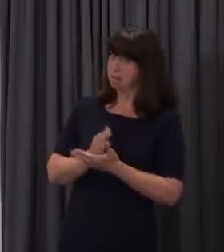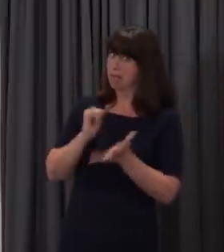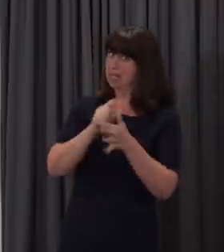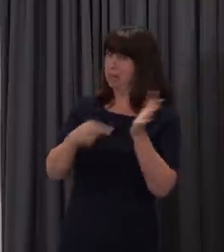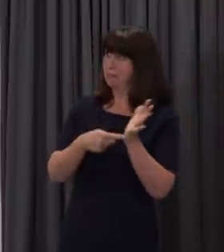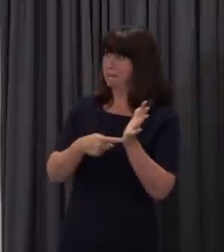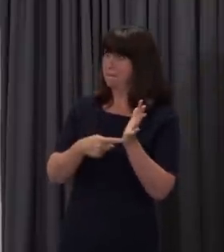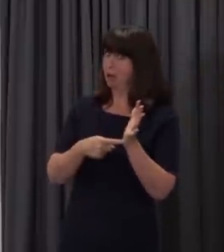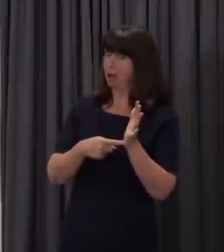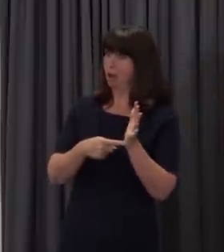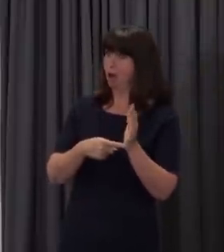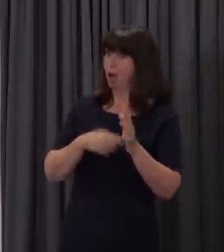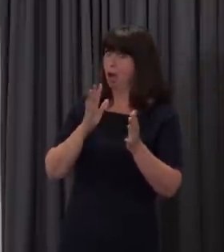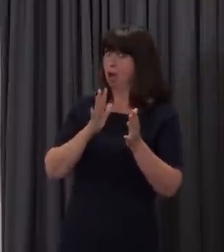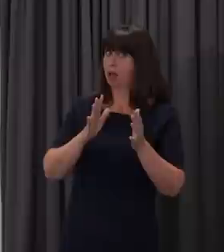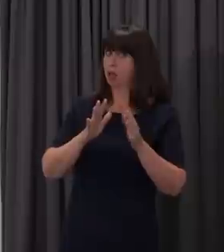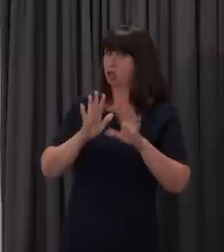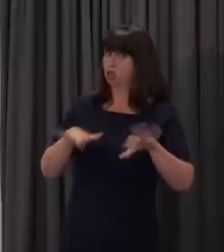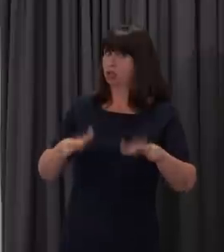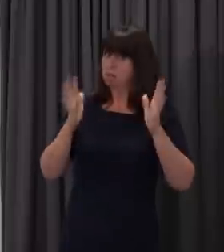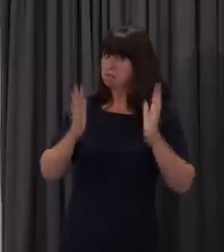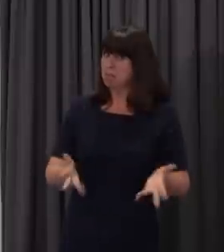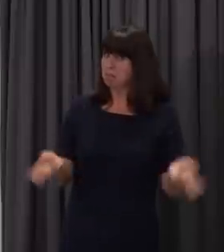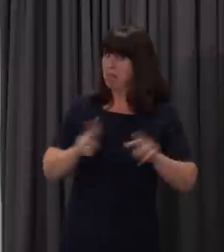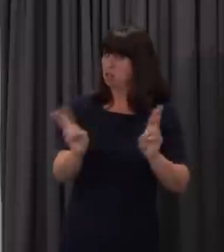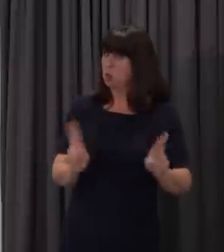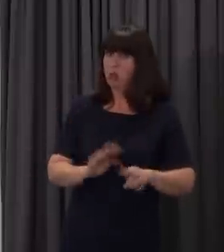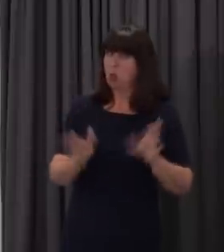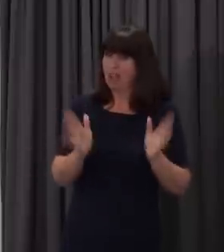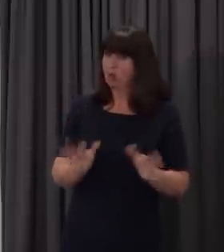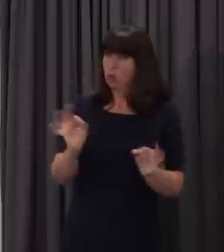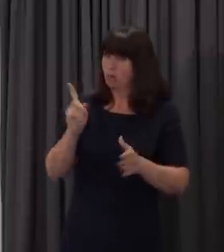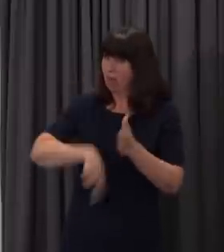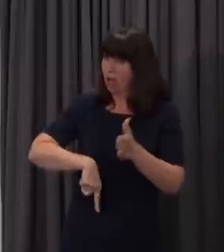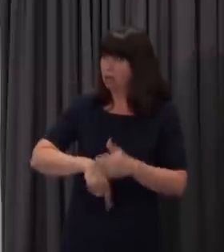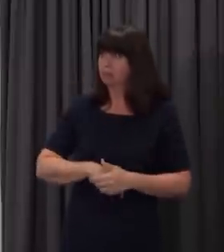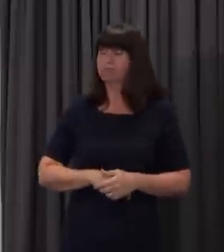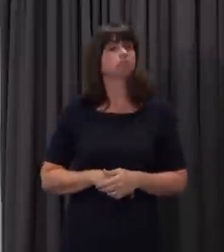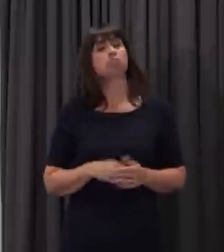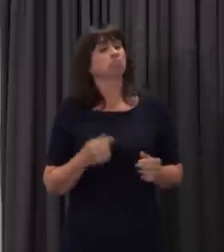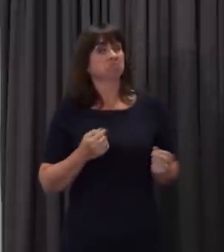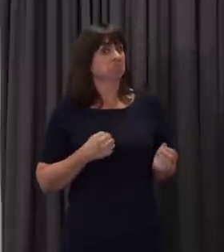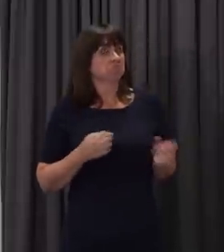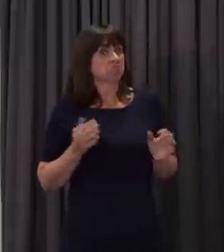parents won't be fined for not sending their children to school? Well, I have no plans at this stage.